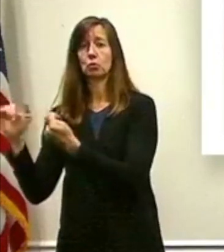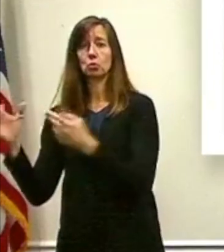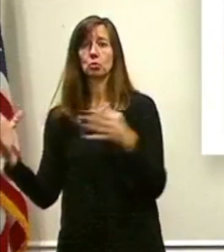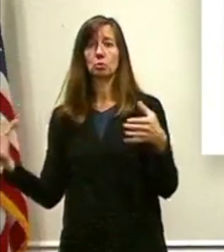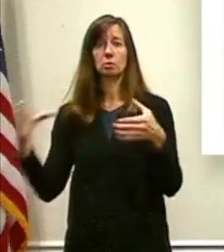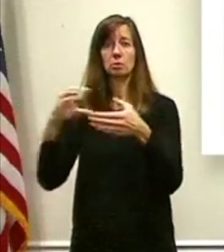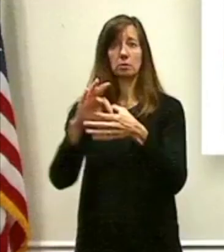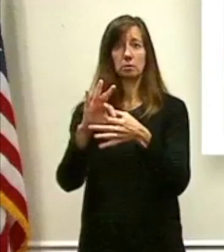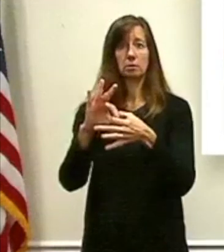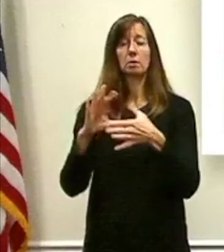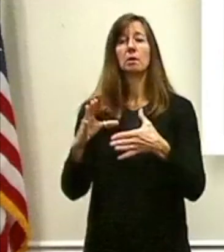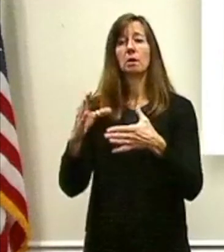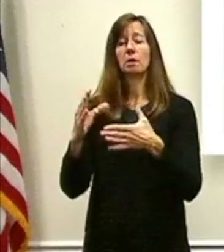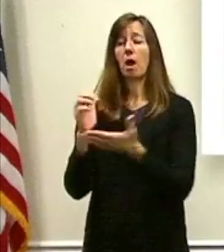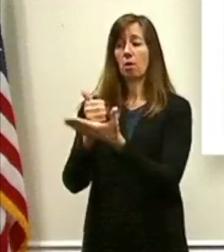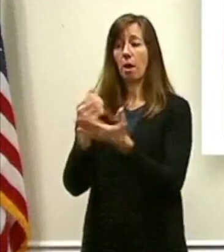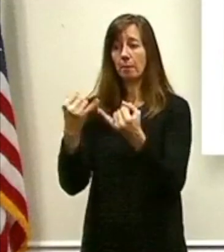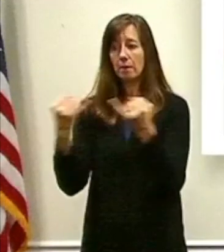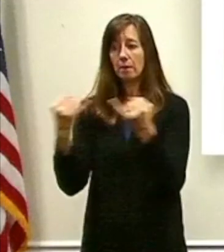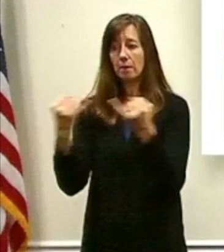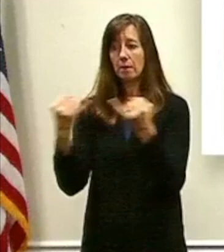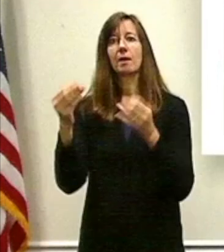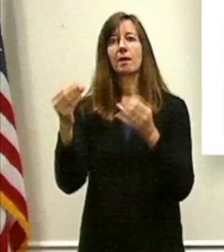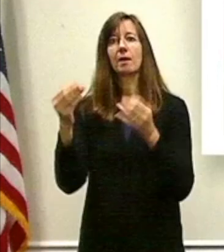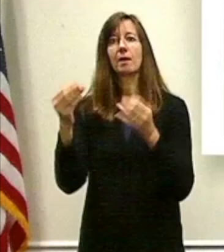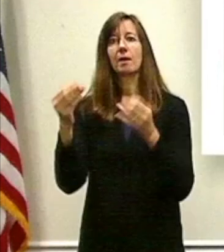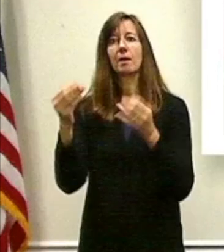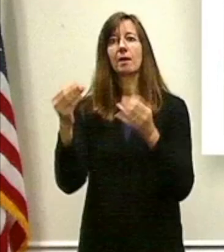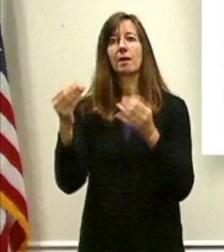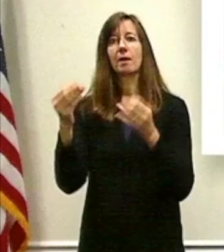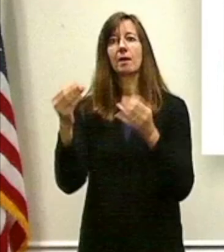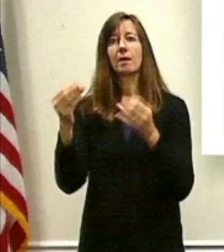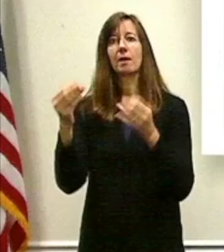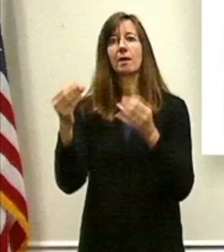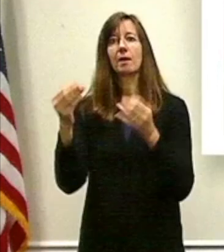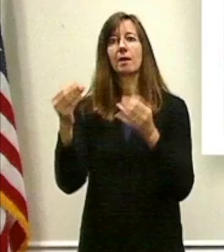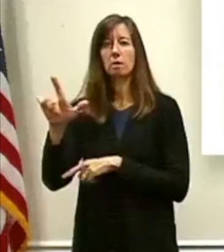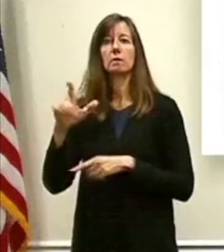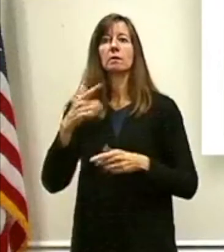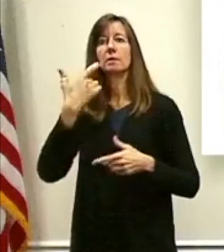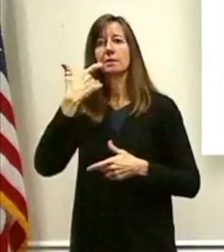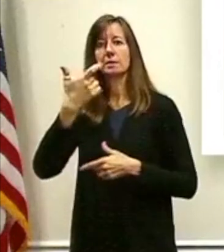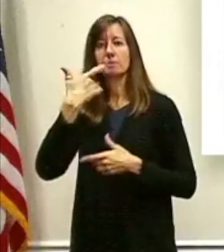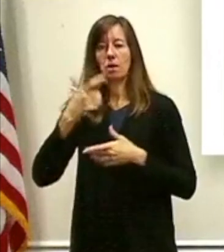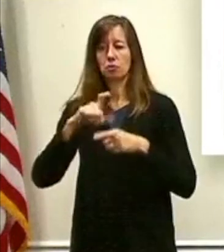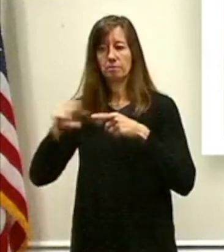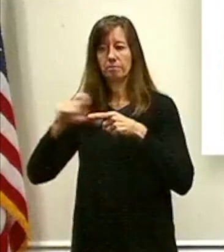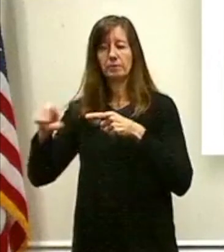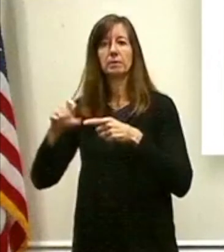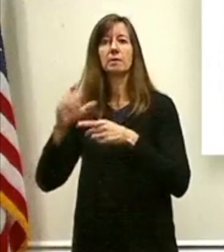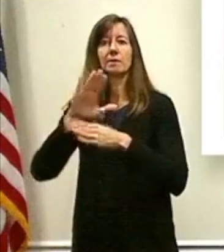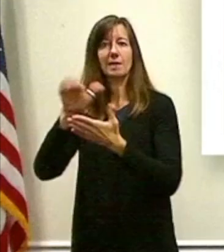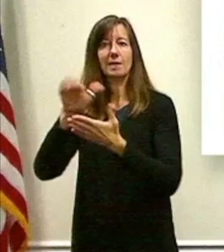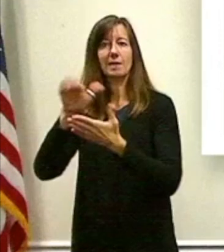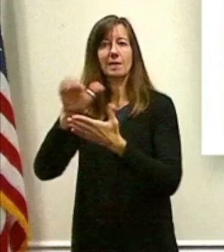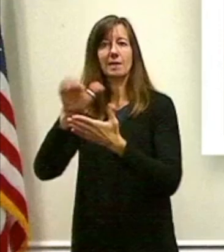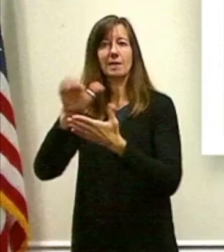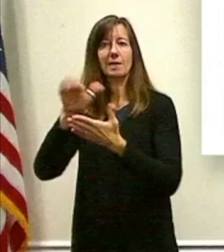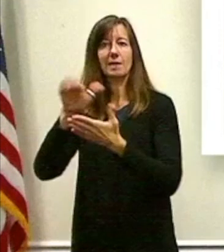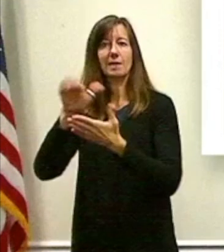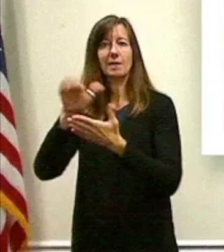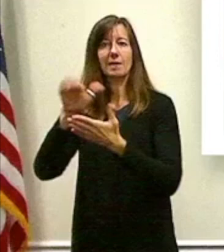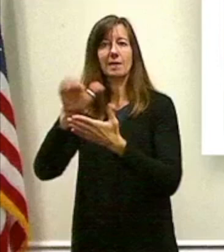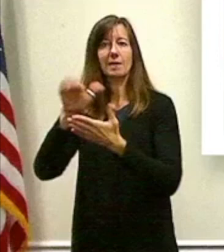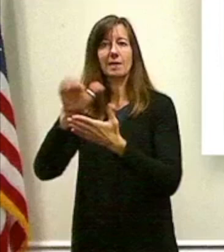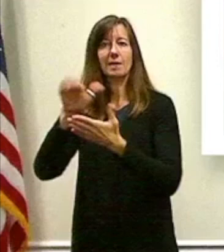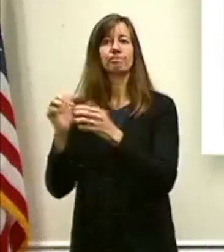24-7 helpline, in our emergency response 911 dispatch center, so that, at the very least, there's that integration in the delivery of service,